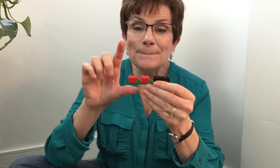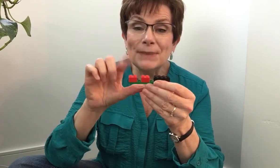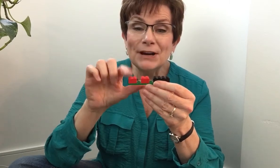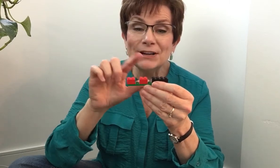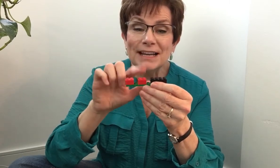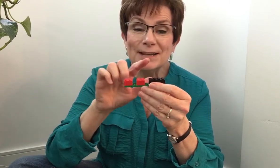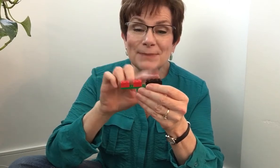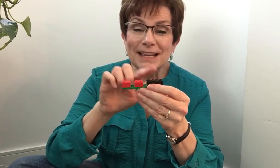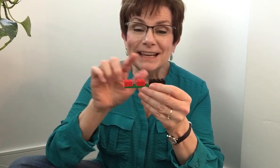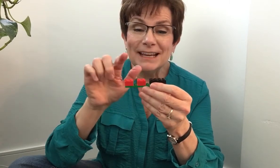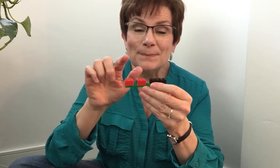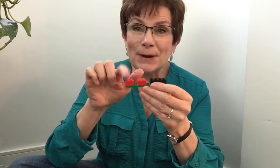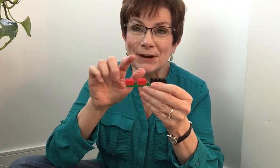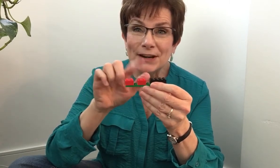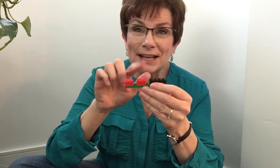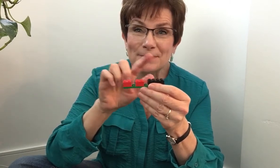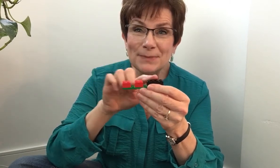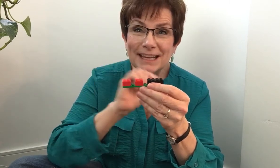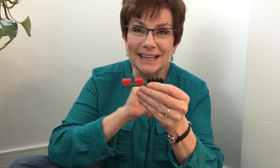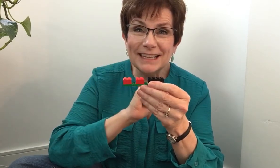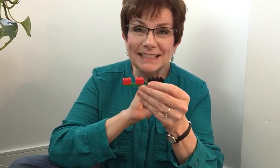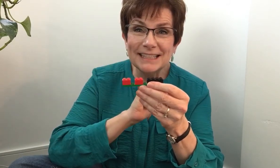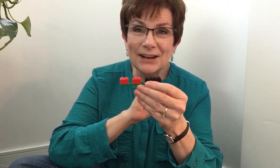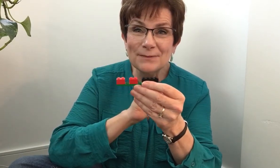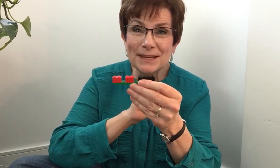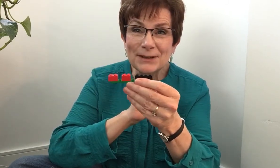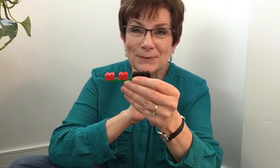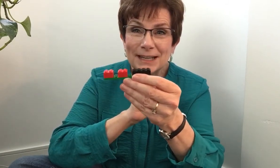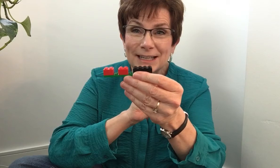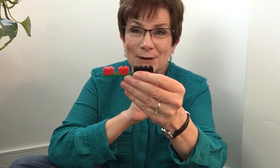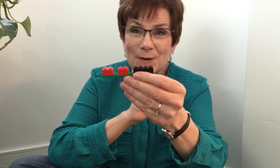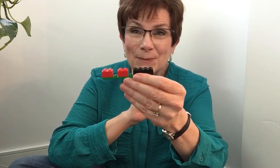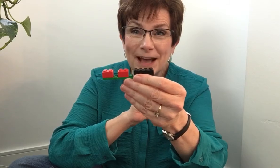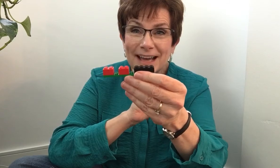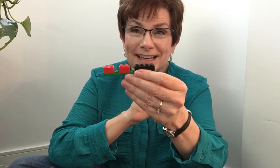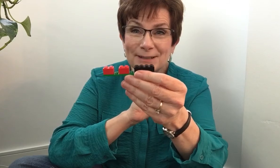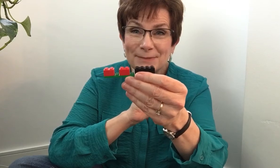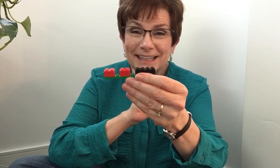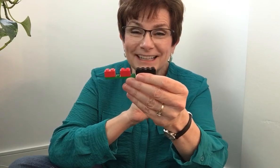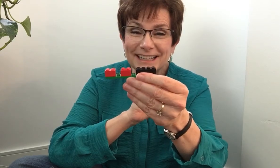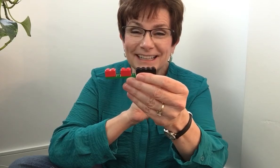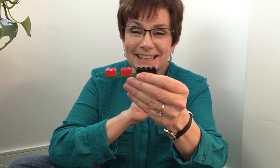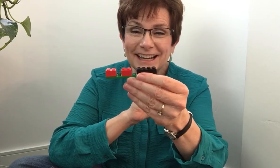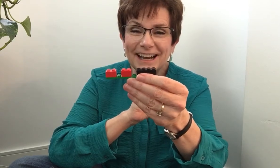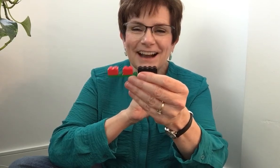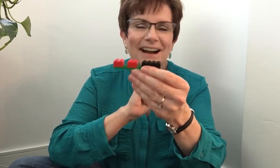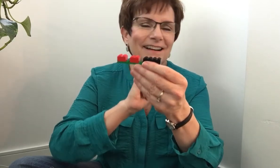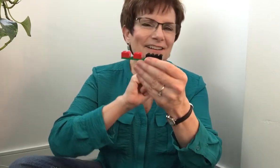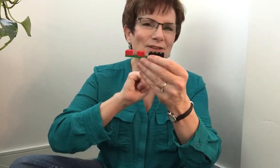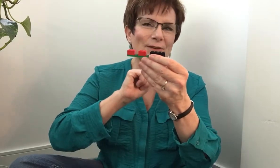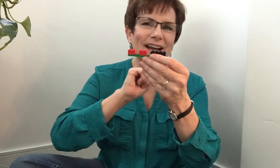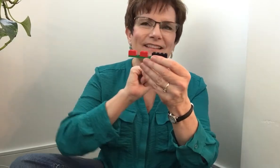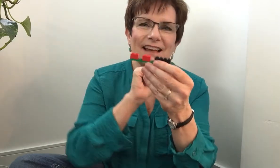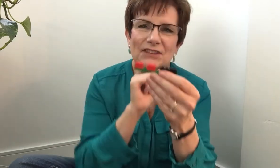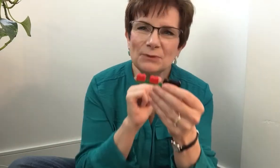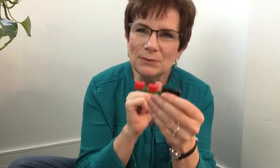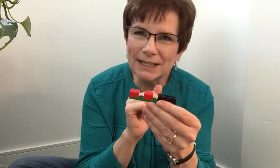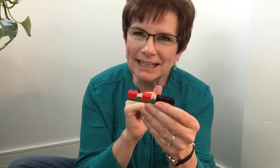Bernie B, Bernie B, tell me when your wedding be. Oh, I love it when we can